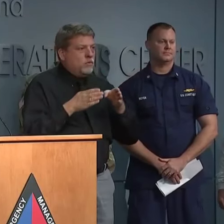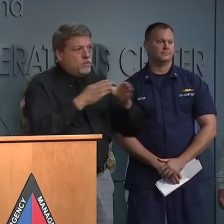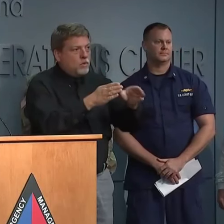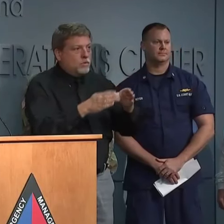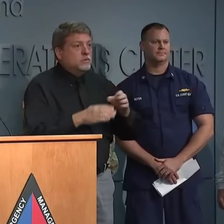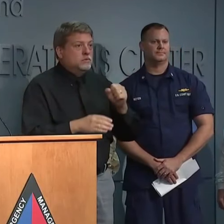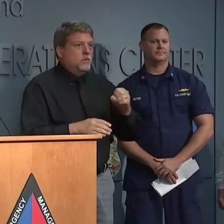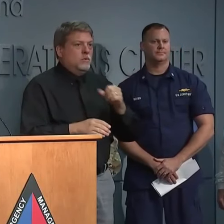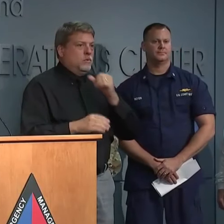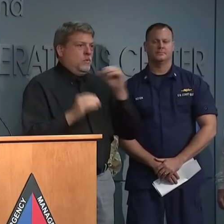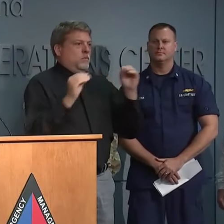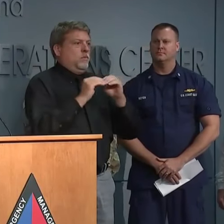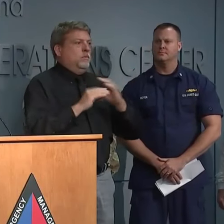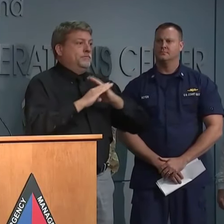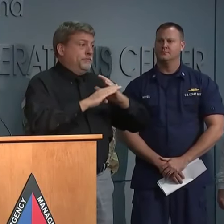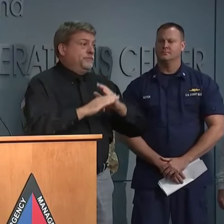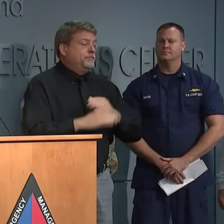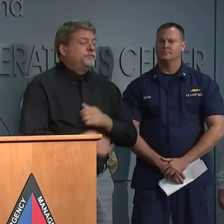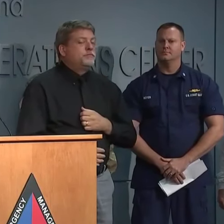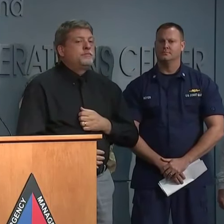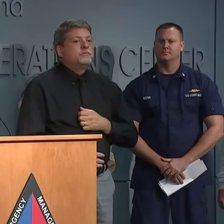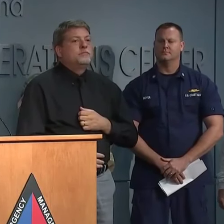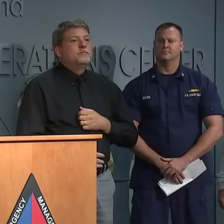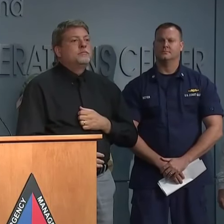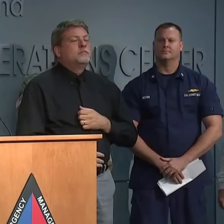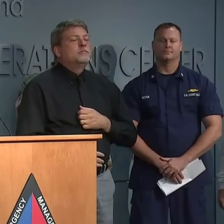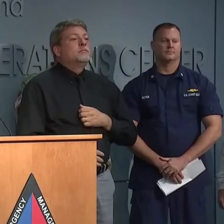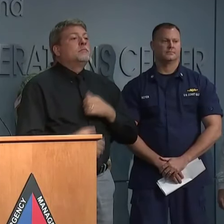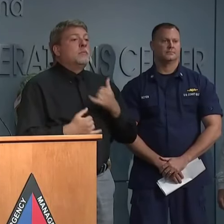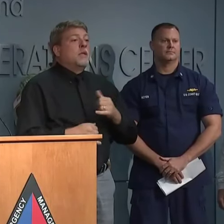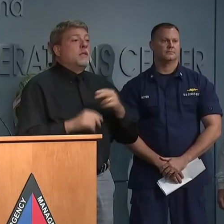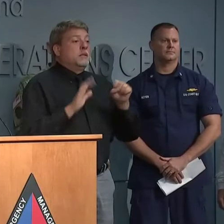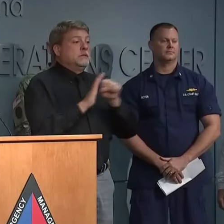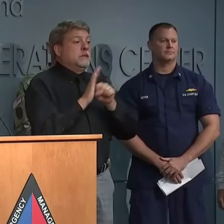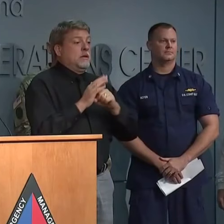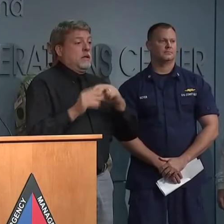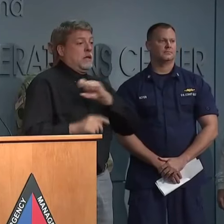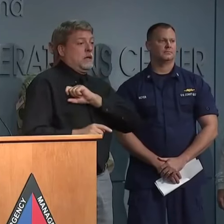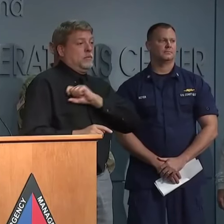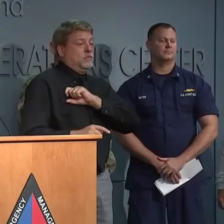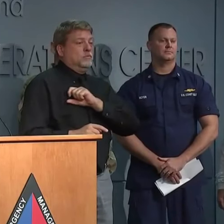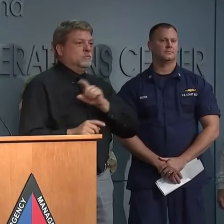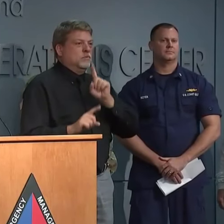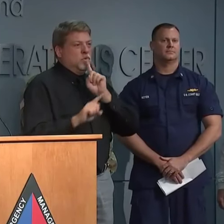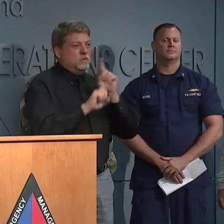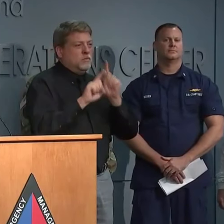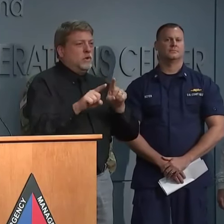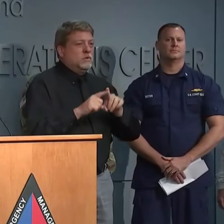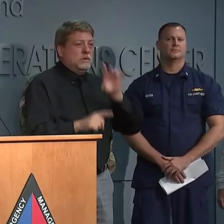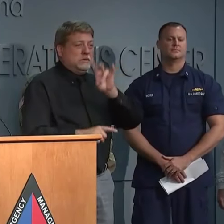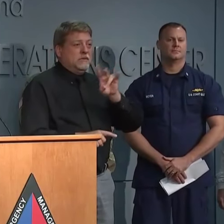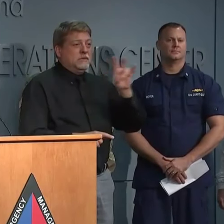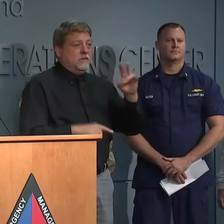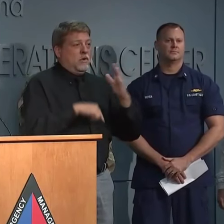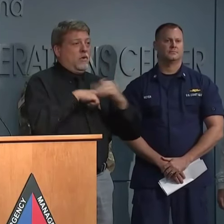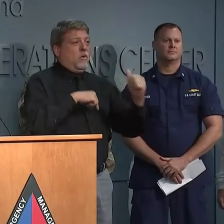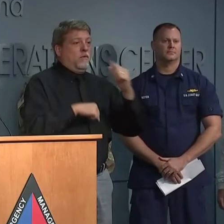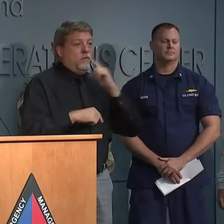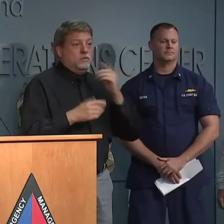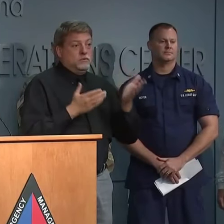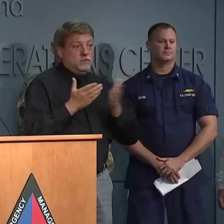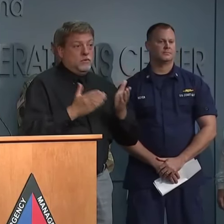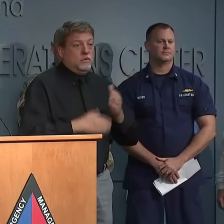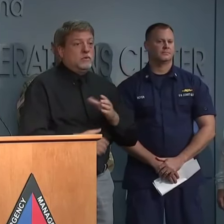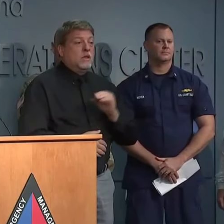issues. In the affected parts of our state, the Highway Patrol has responded to 77 calls for service and